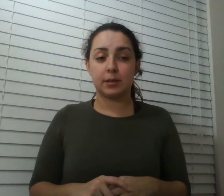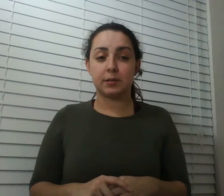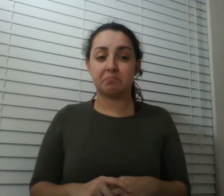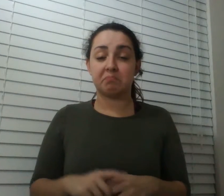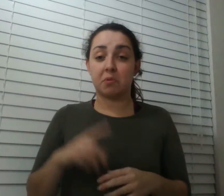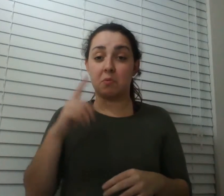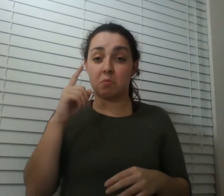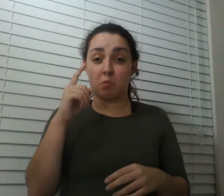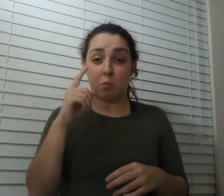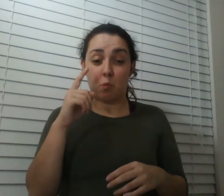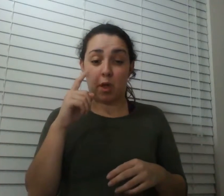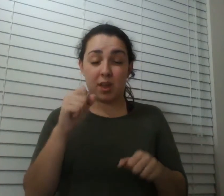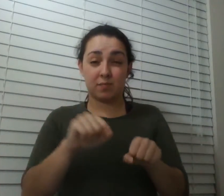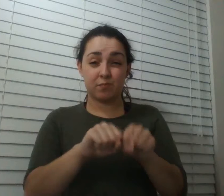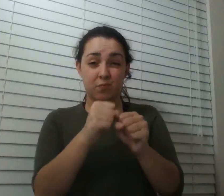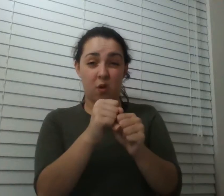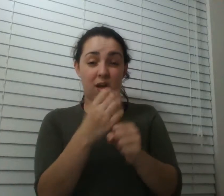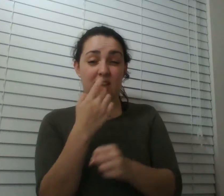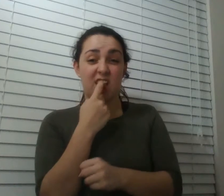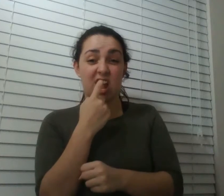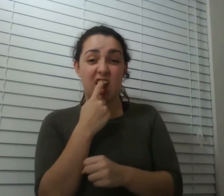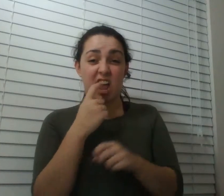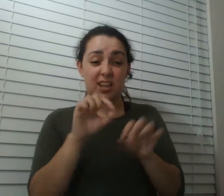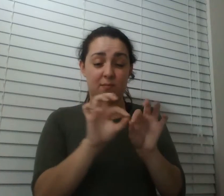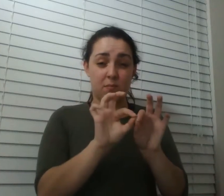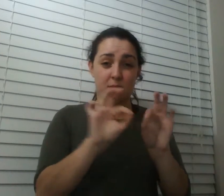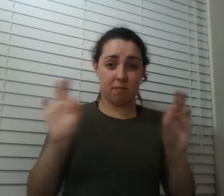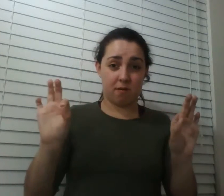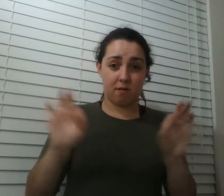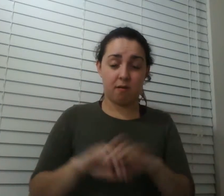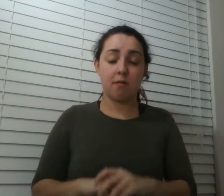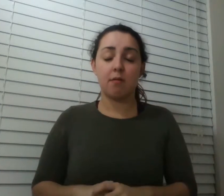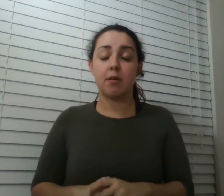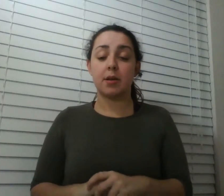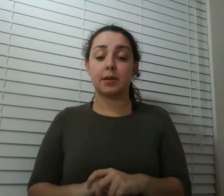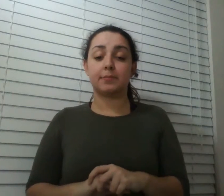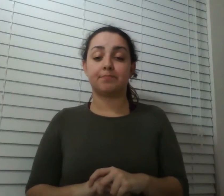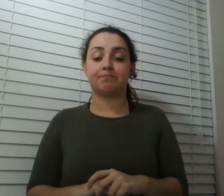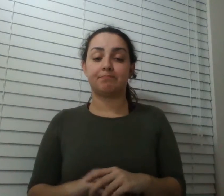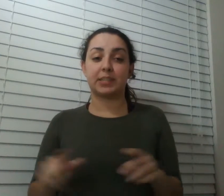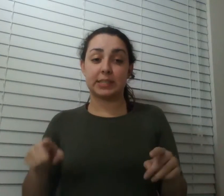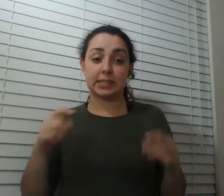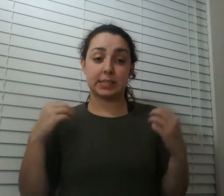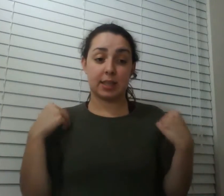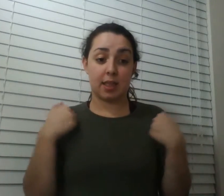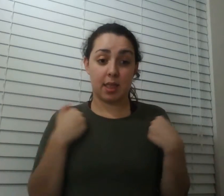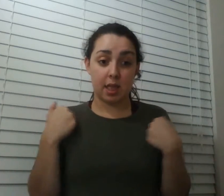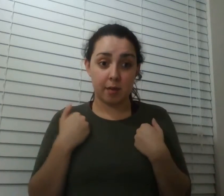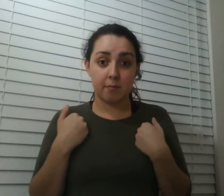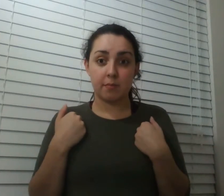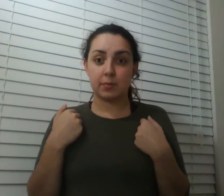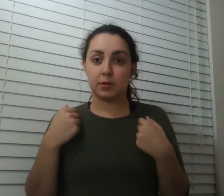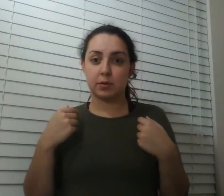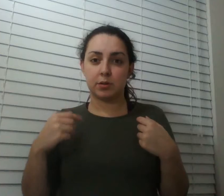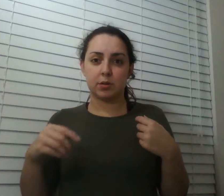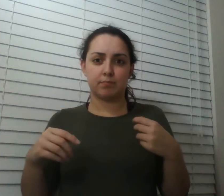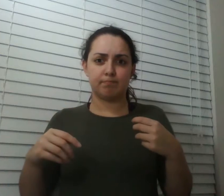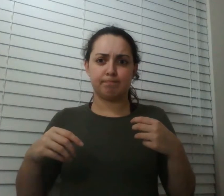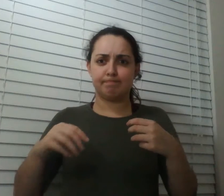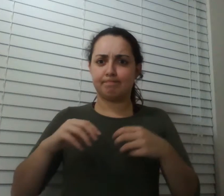moly so the point is these creatures were completely alien to him there's like nothing about them